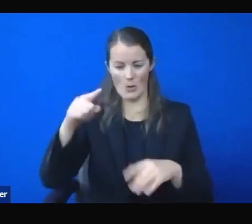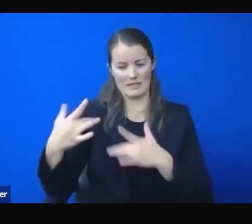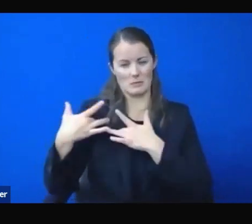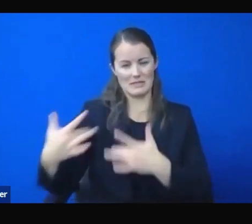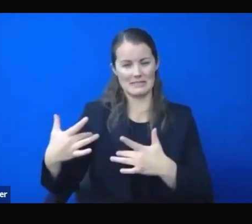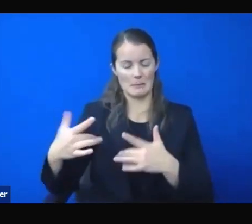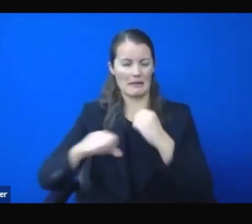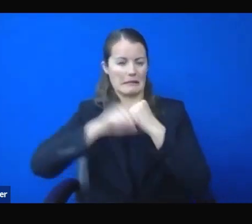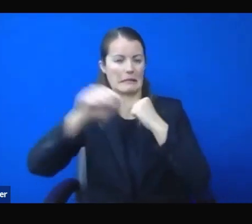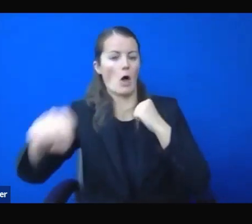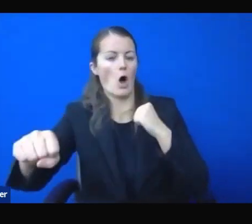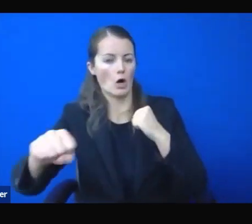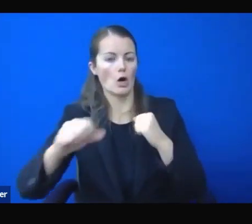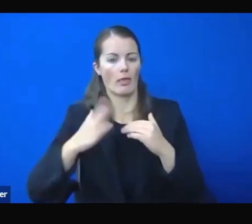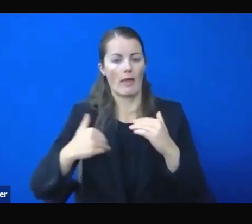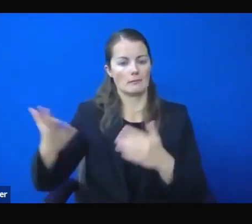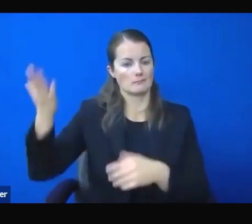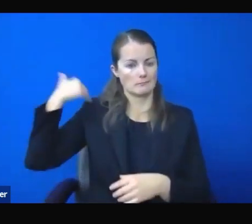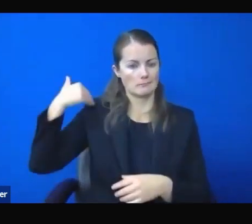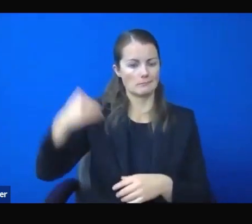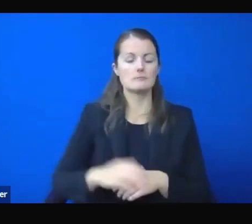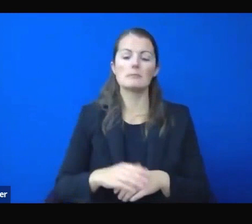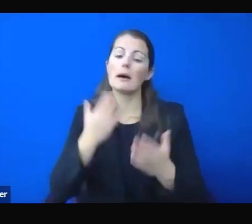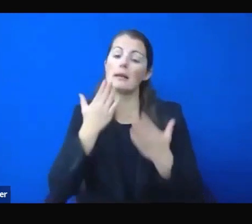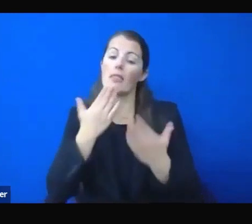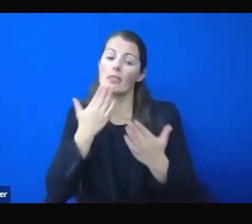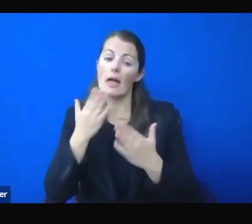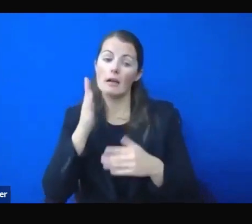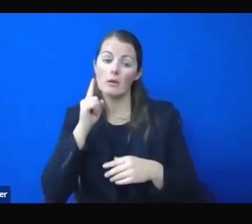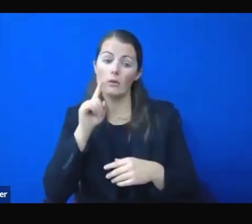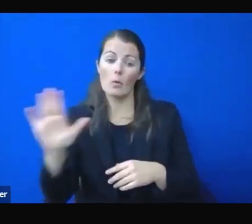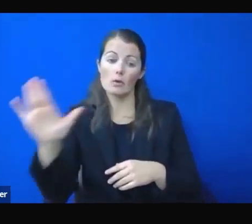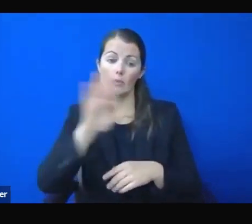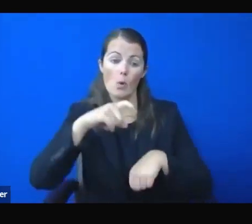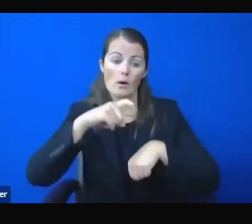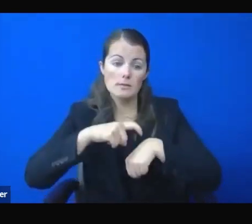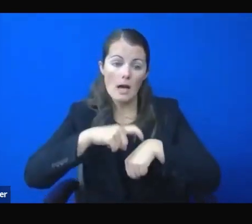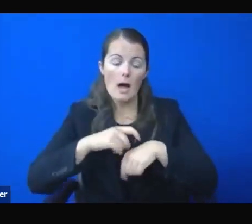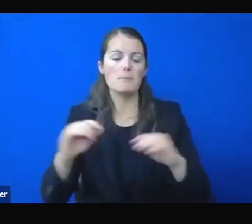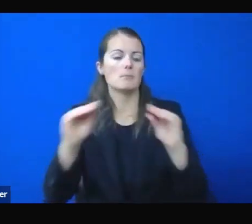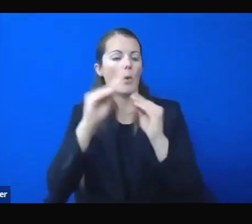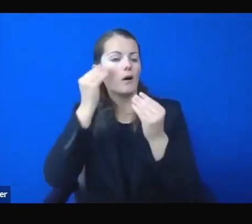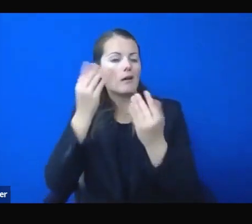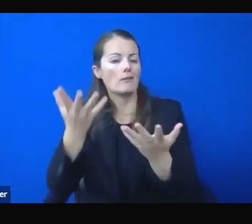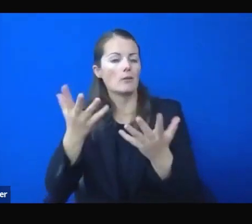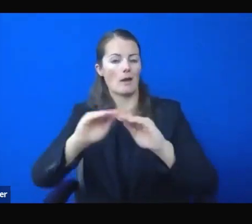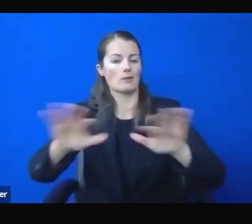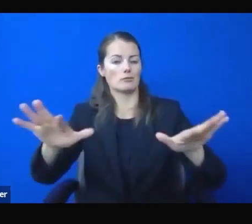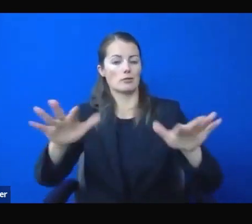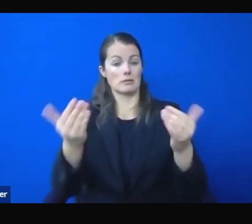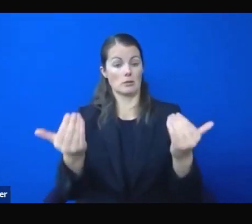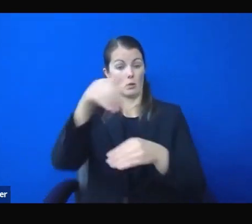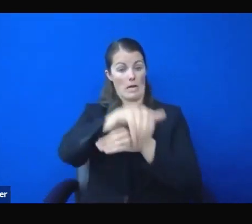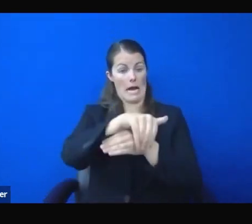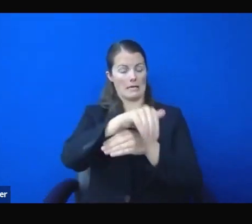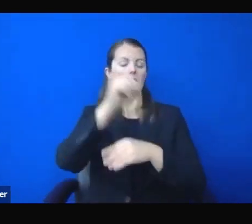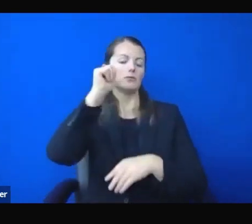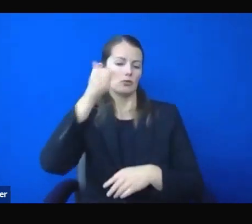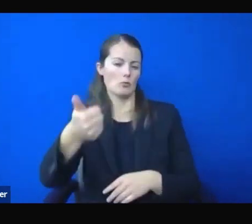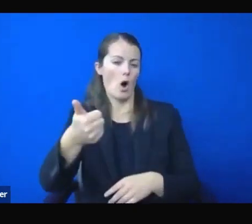go. So, again, thank you for your time today. We'll have some more information out tonight and tomorrow regarding the governor's announcement.